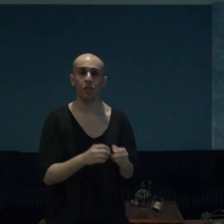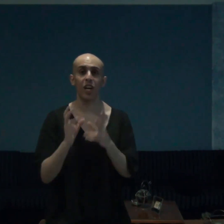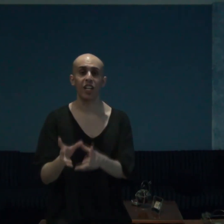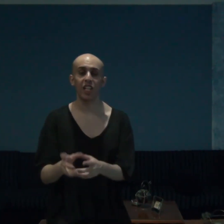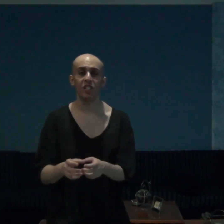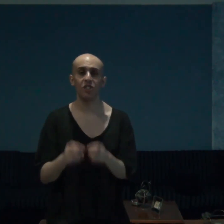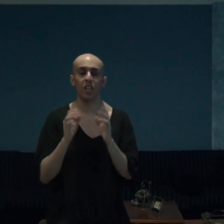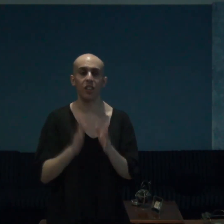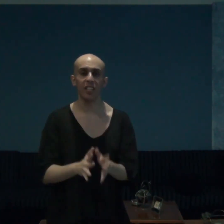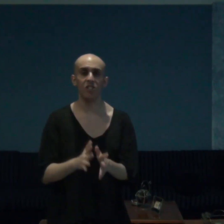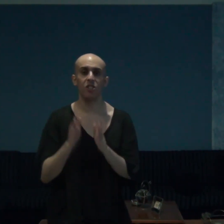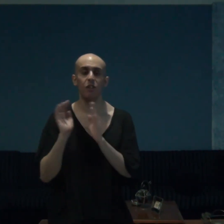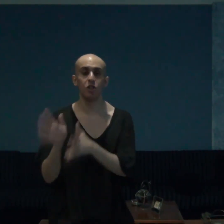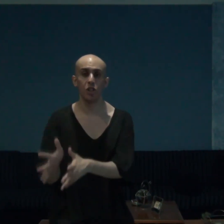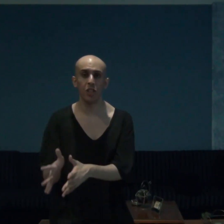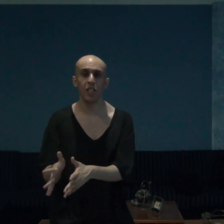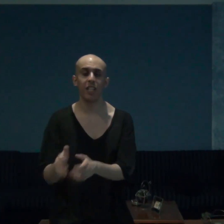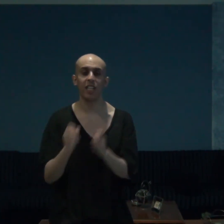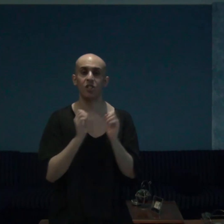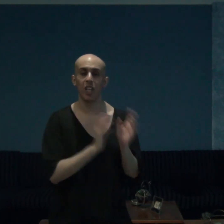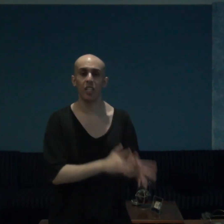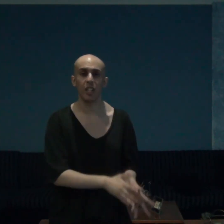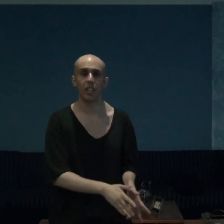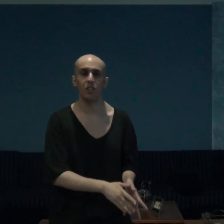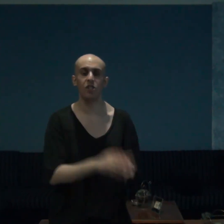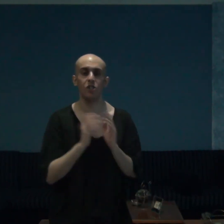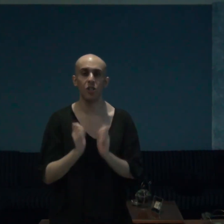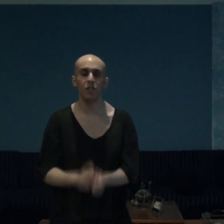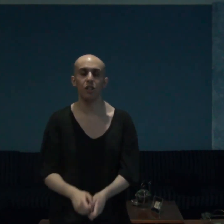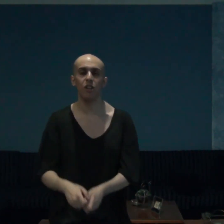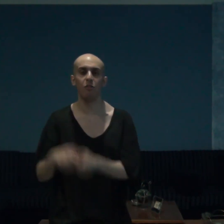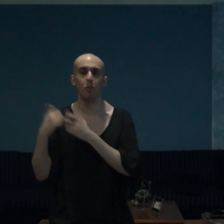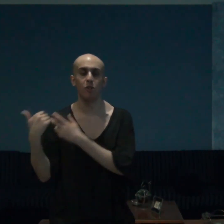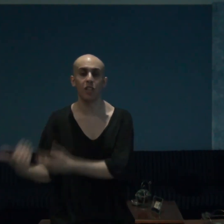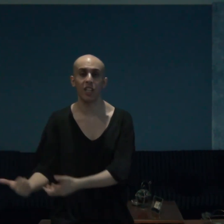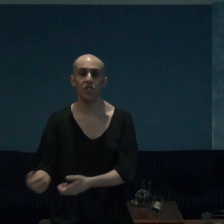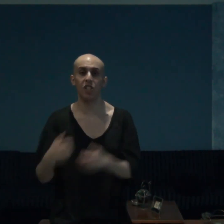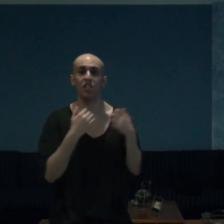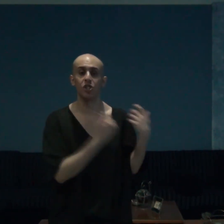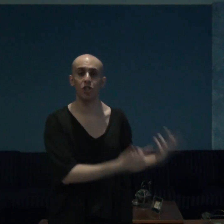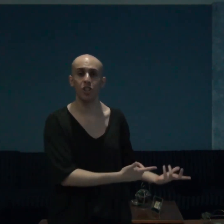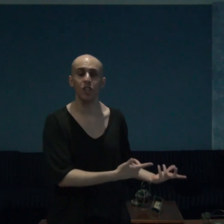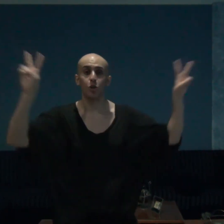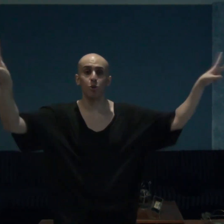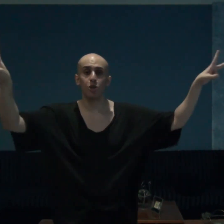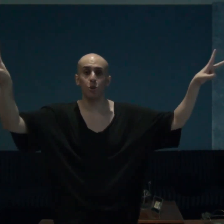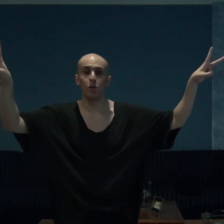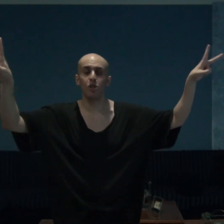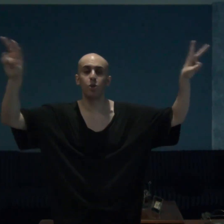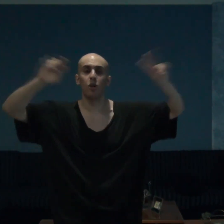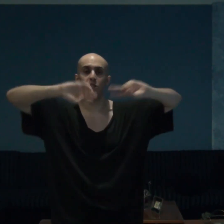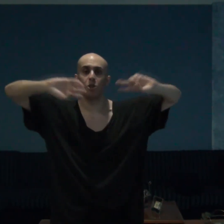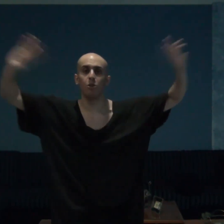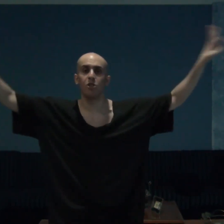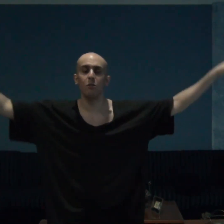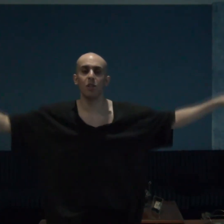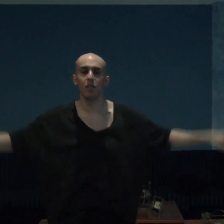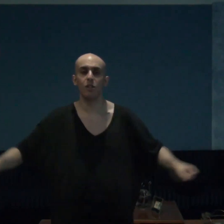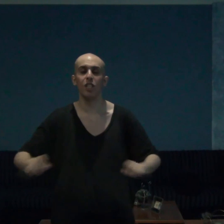against and that is their journey guys and gals the journey of both Guts and Jill two souls who are so similar in